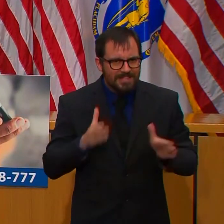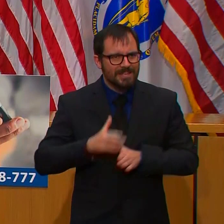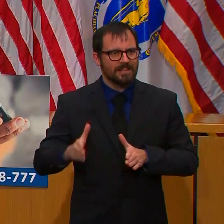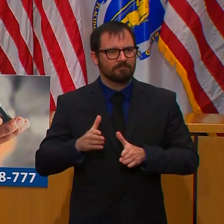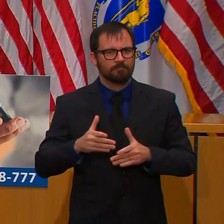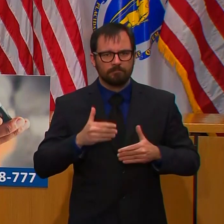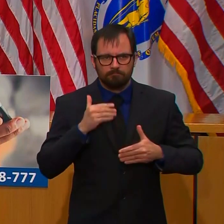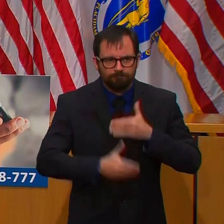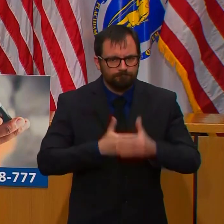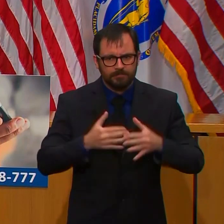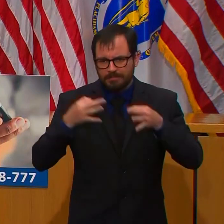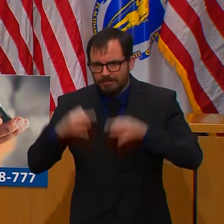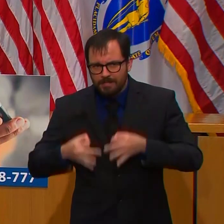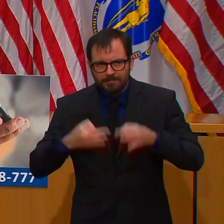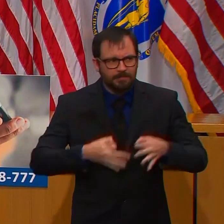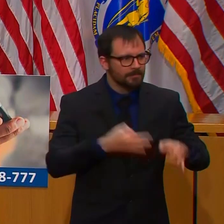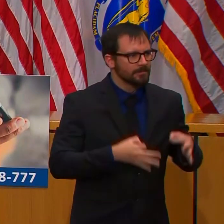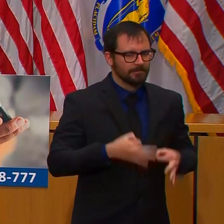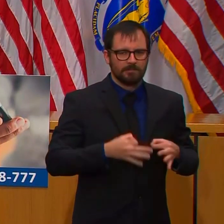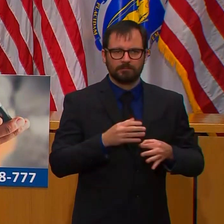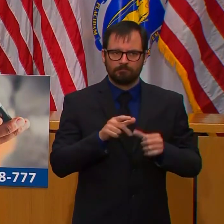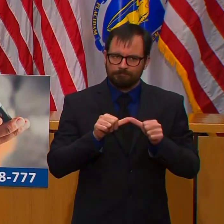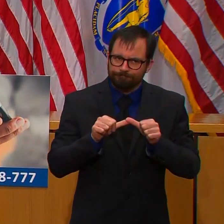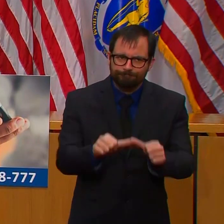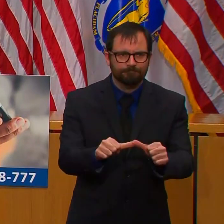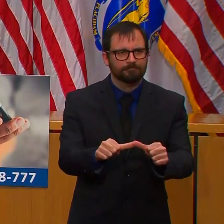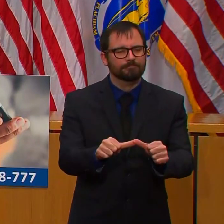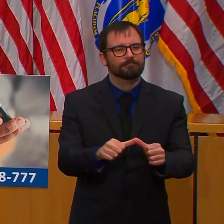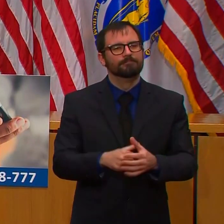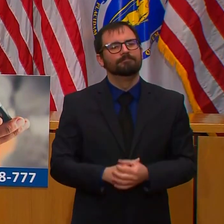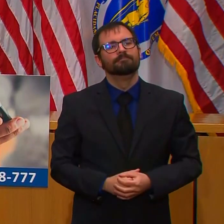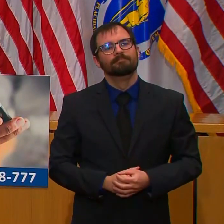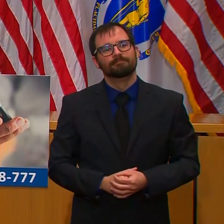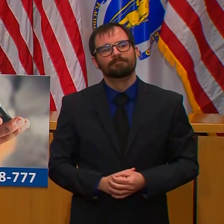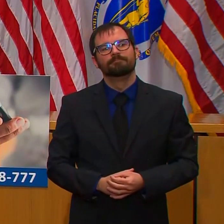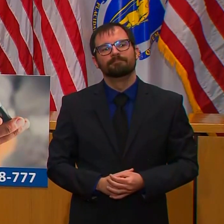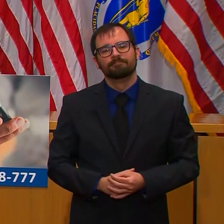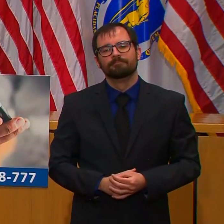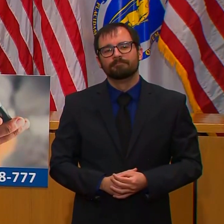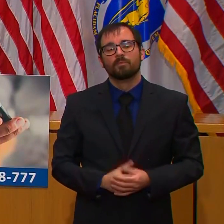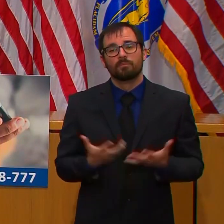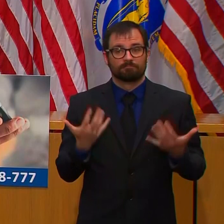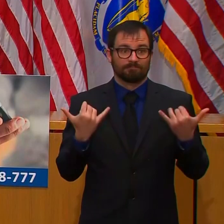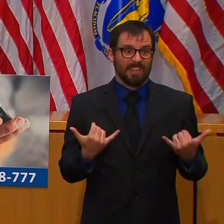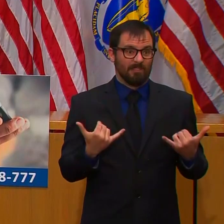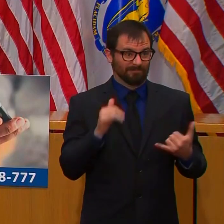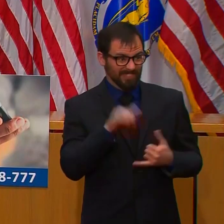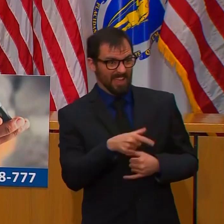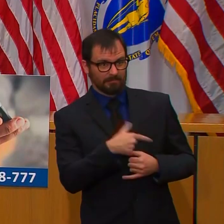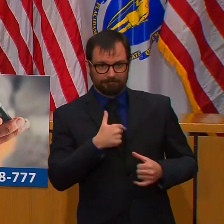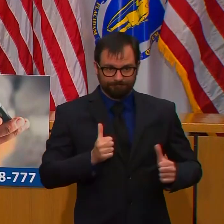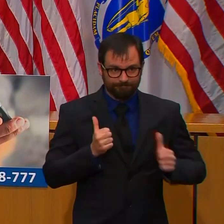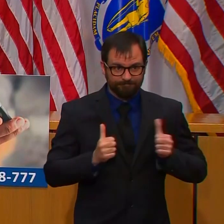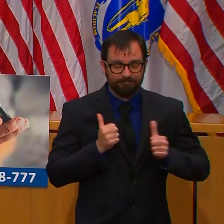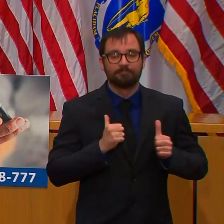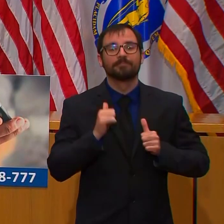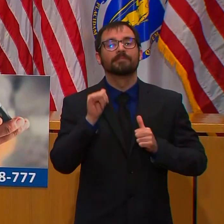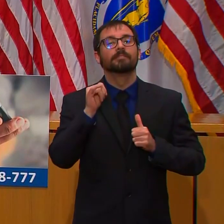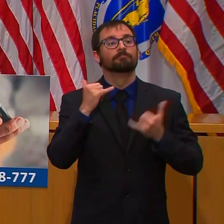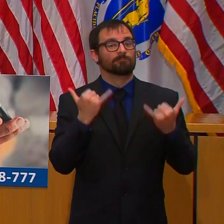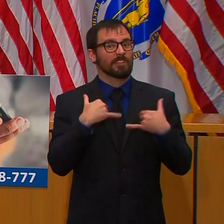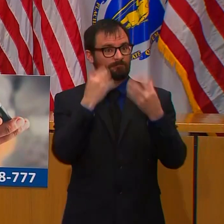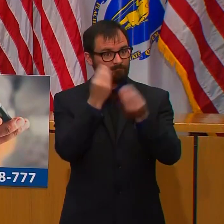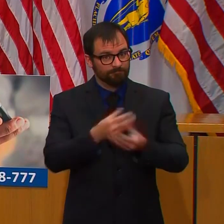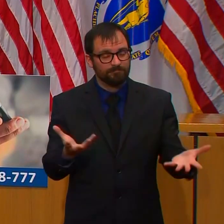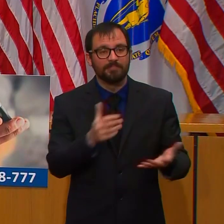pursuits. So today, I'm announcing an extension of the timeline for all non-essential businesses to keep their physical